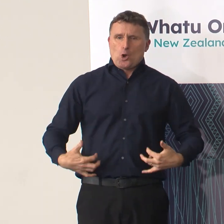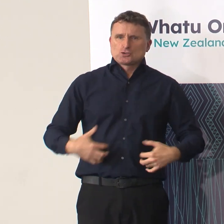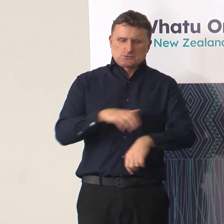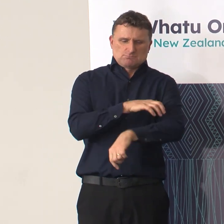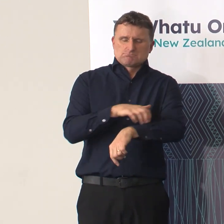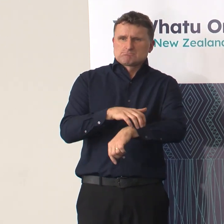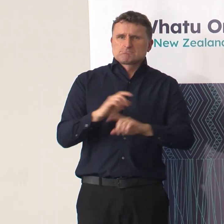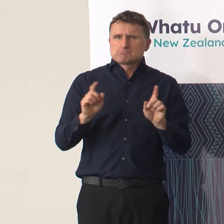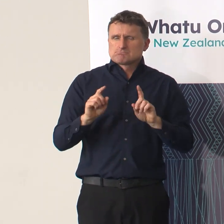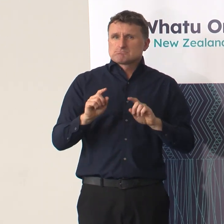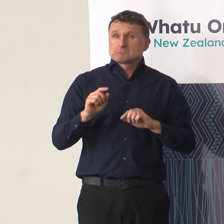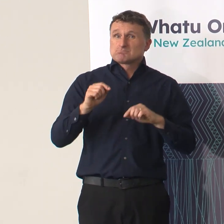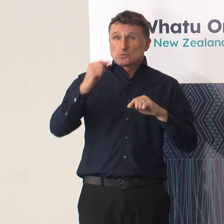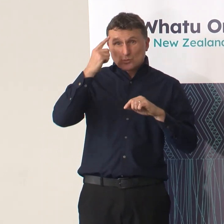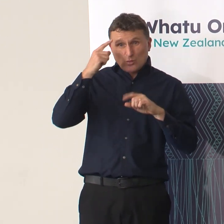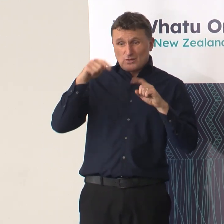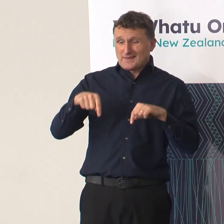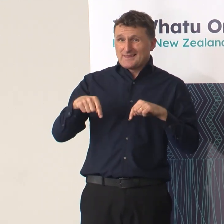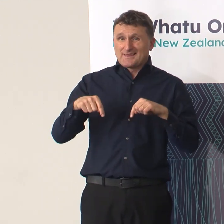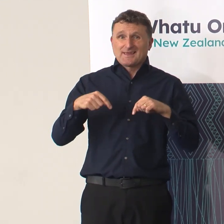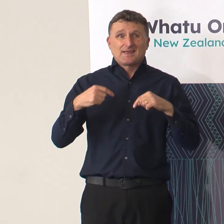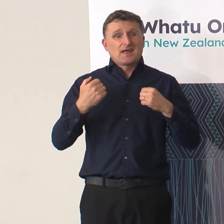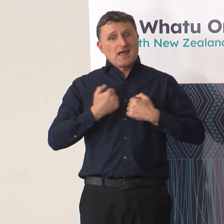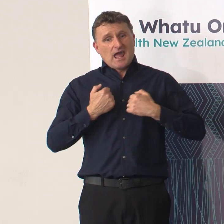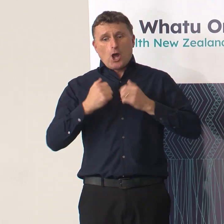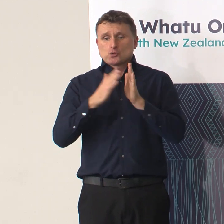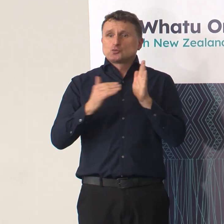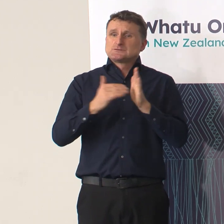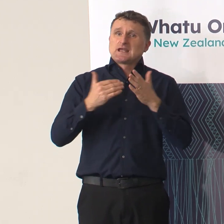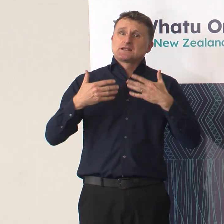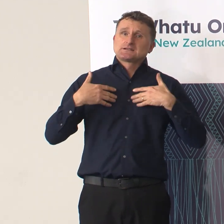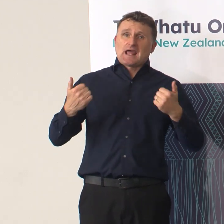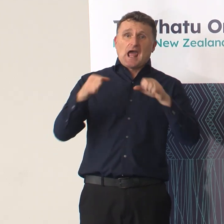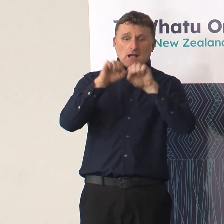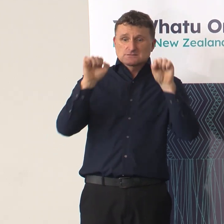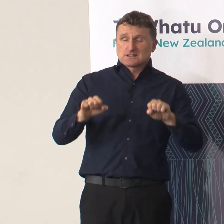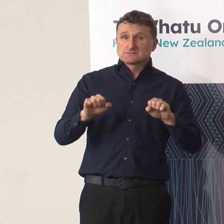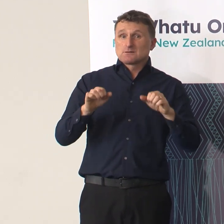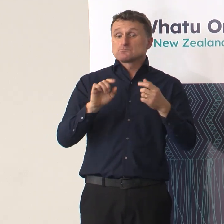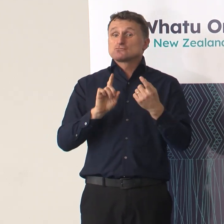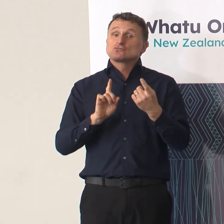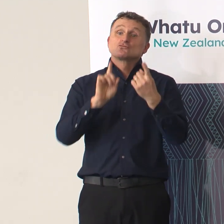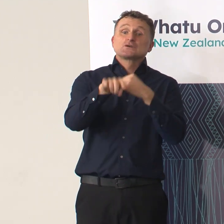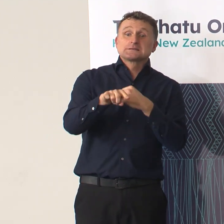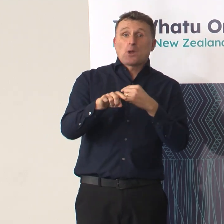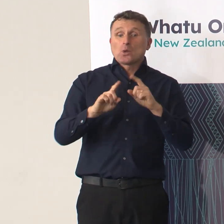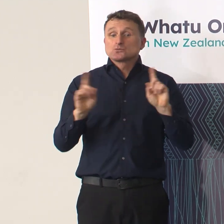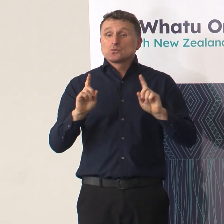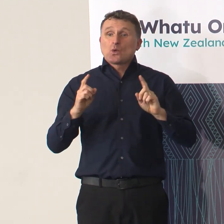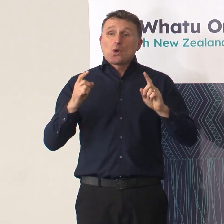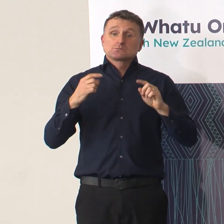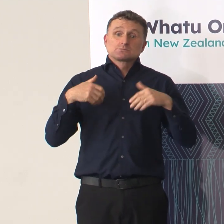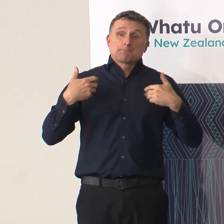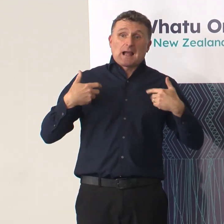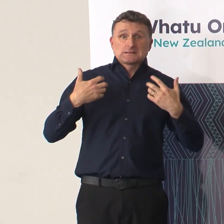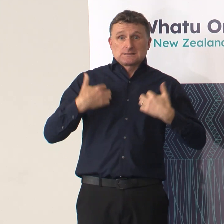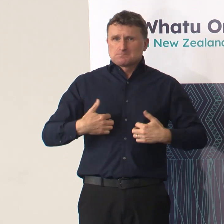probably